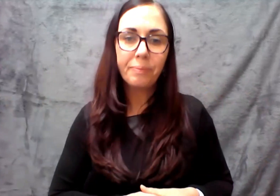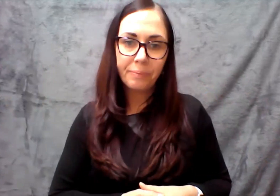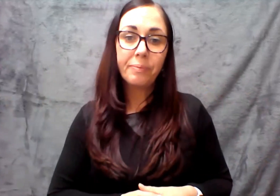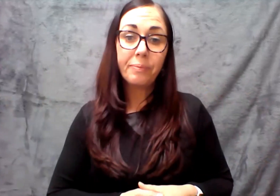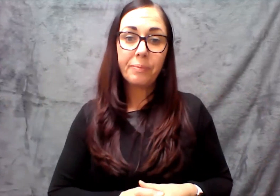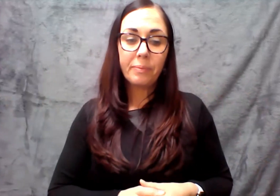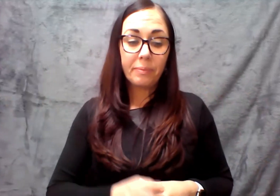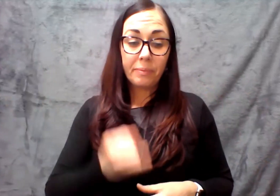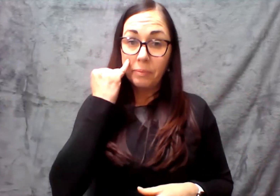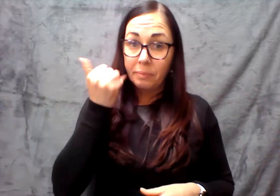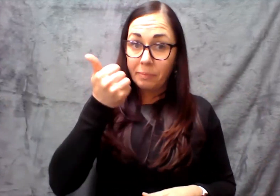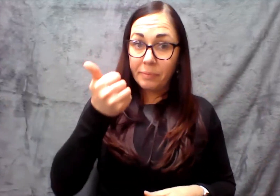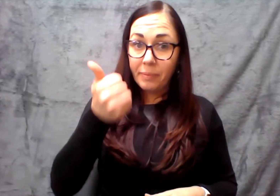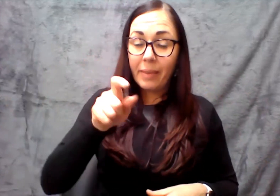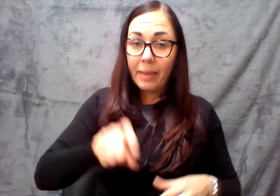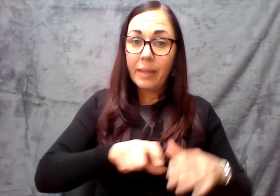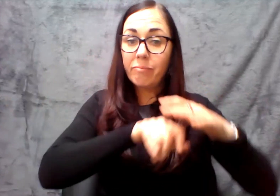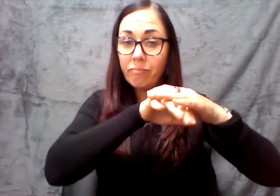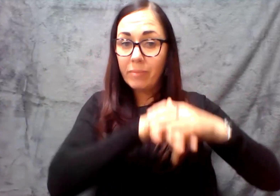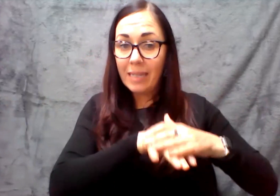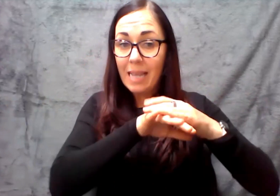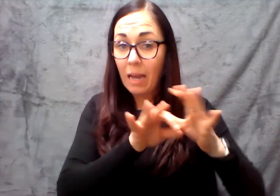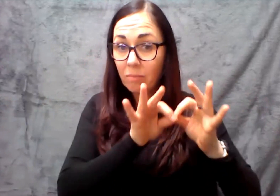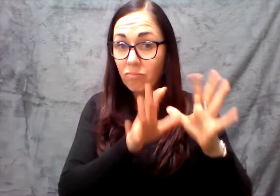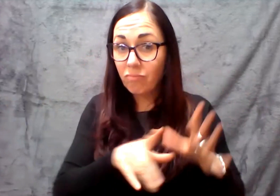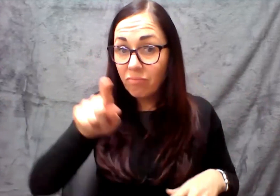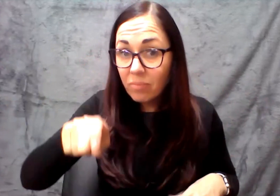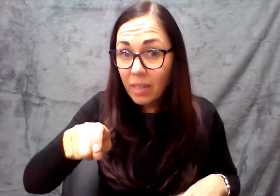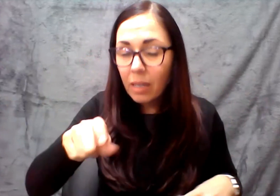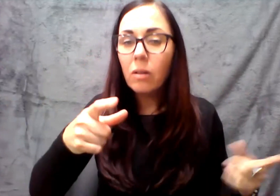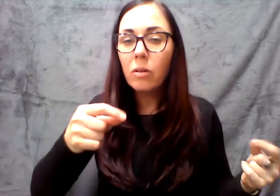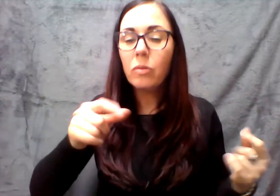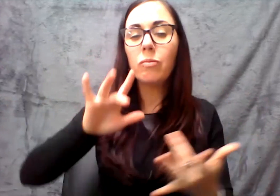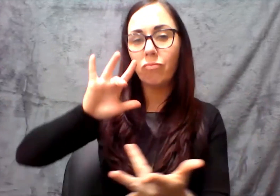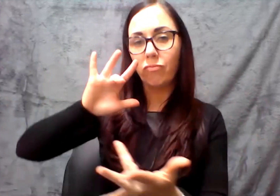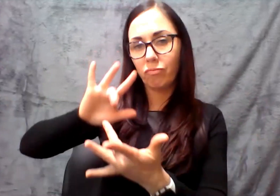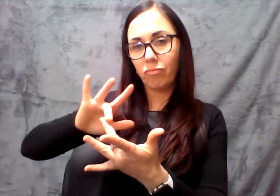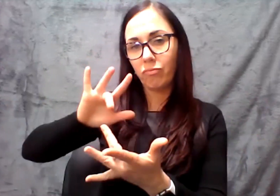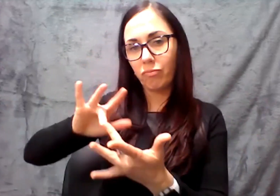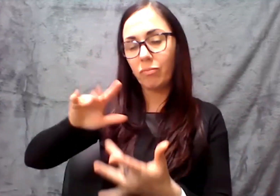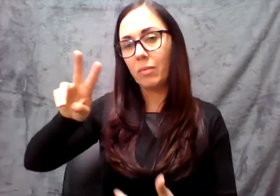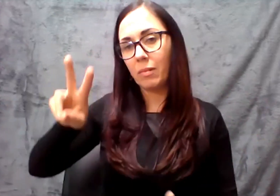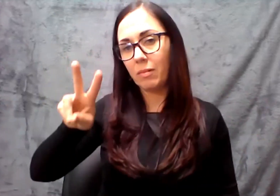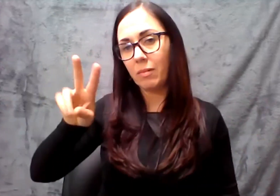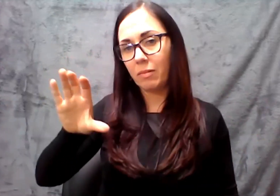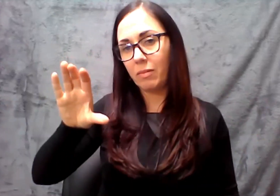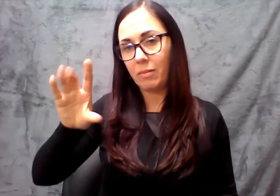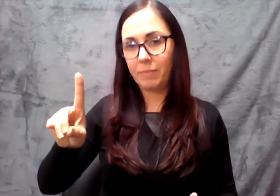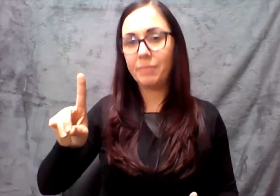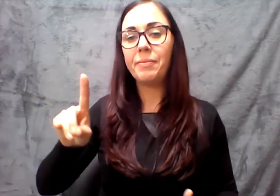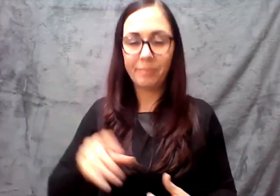If you are in need of tactile interpreting services, please contact VCD.